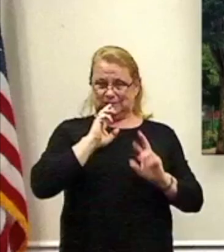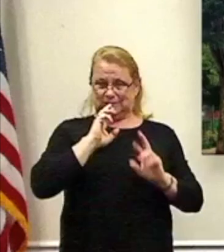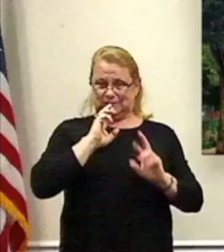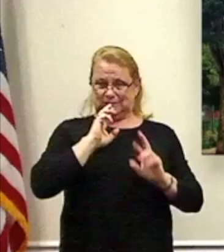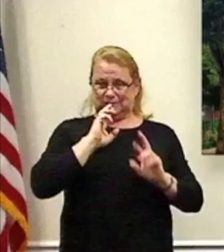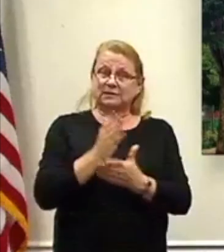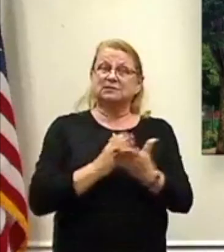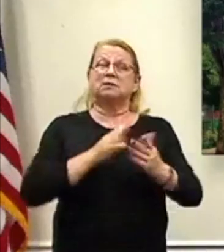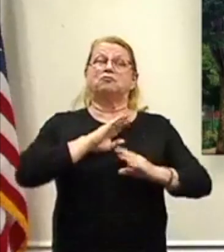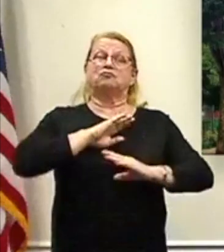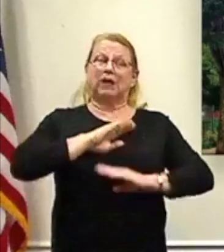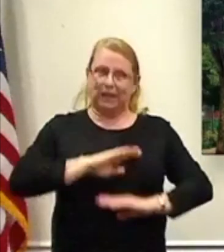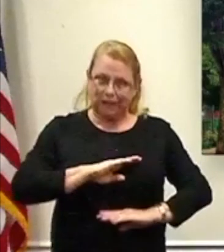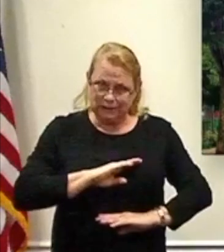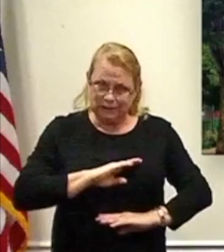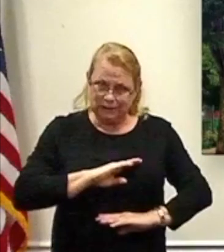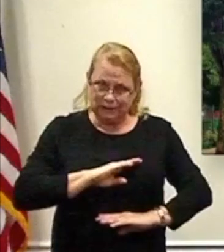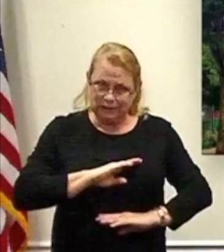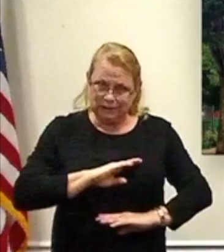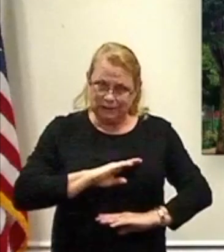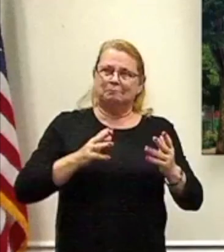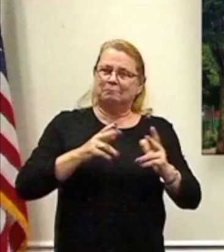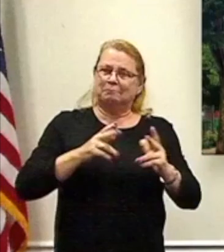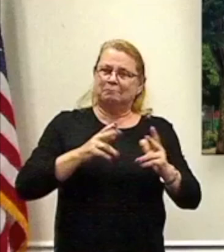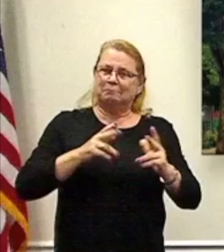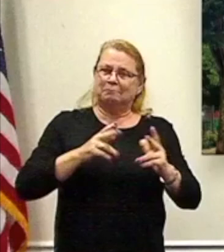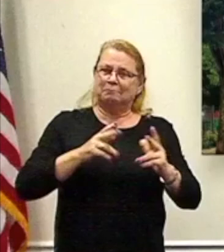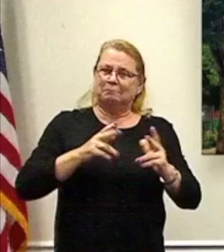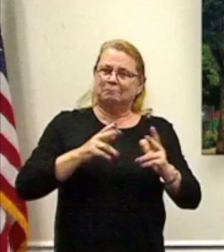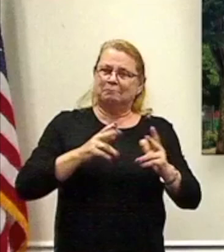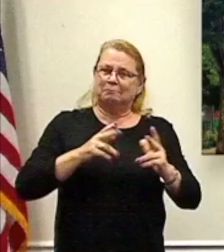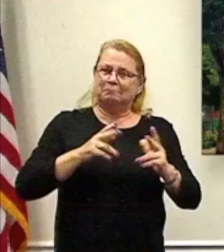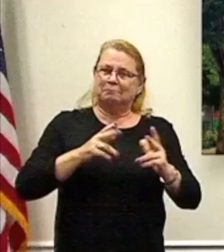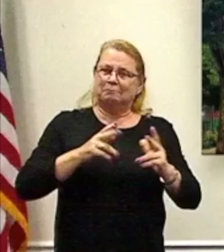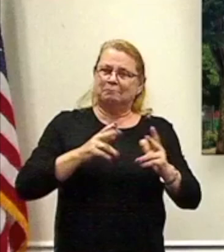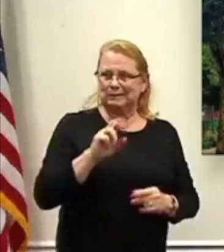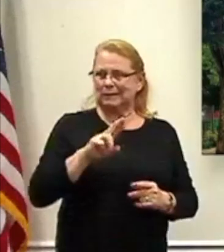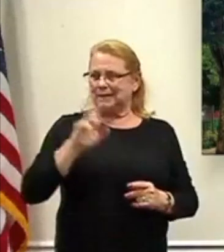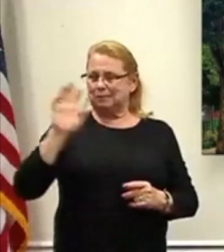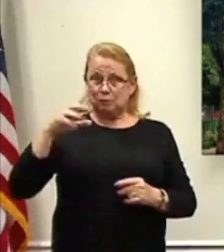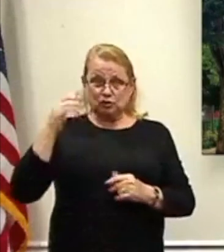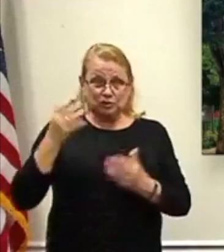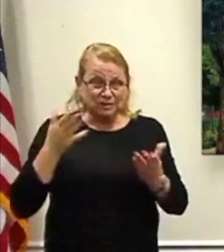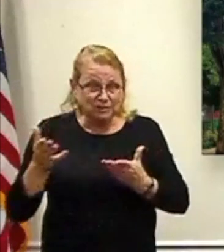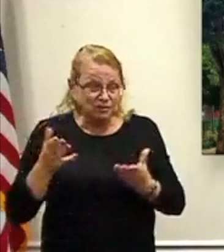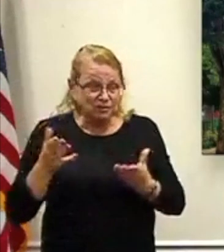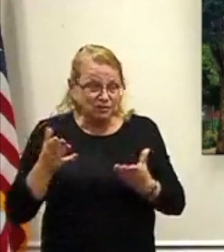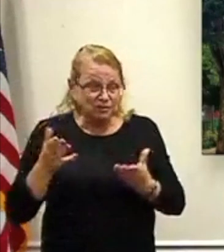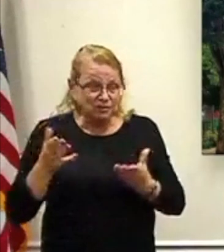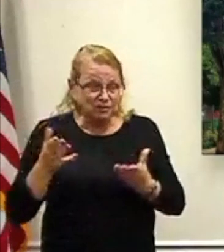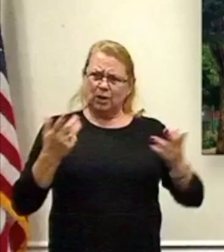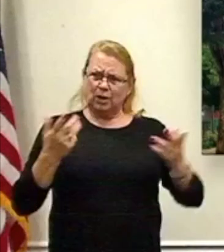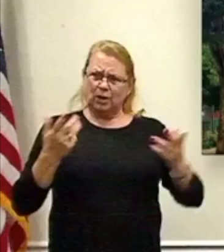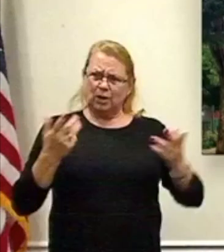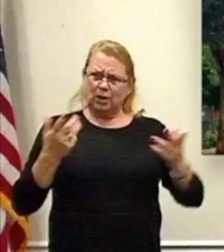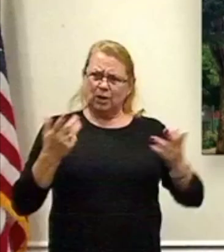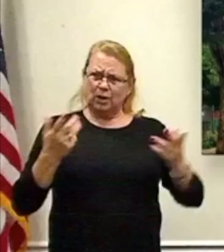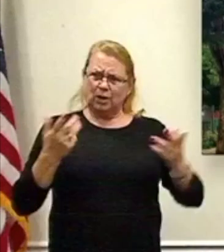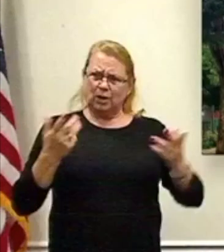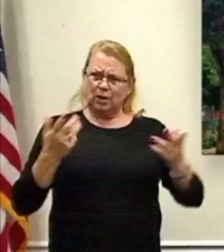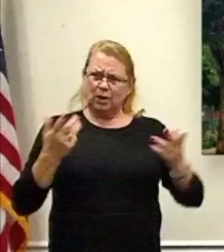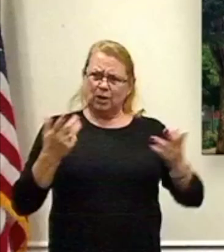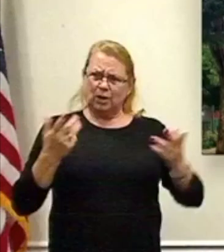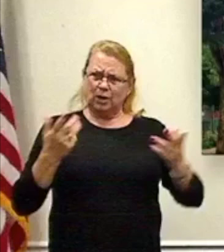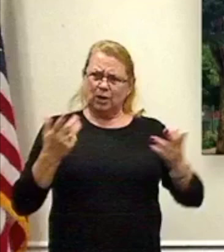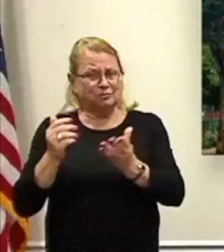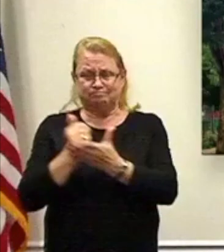in municipalities for ambulance service and paramedic and EMT service. And we'll continue to support sharing of services among firefighters and